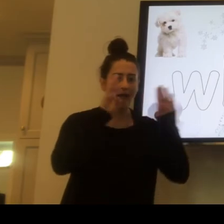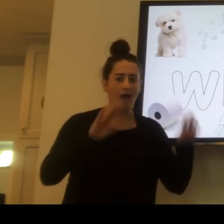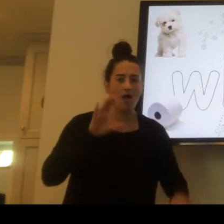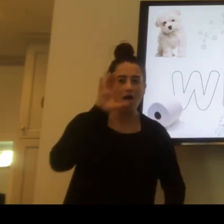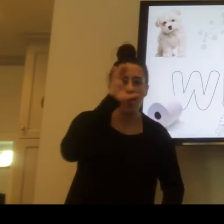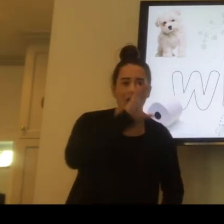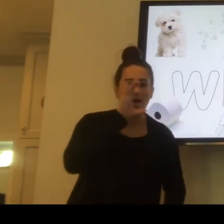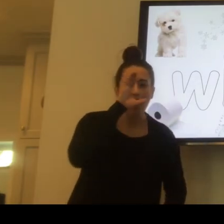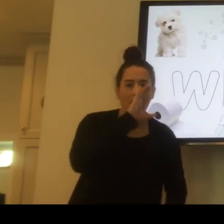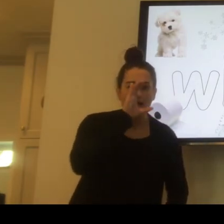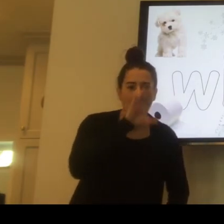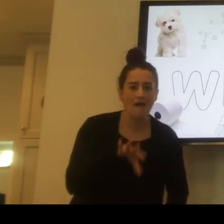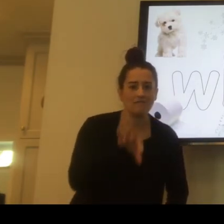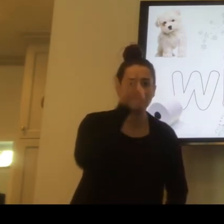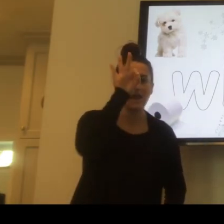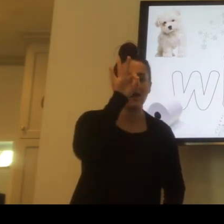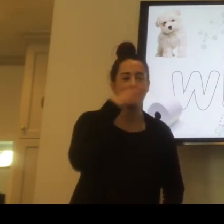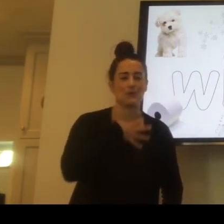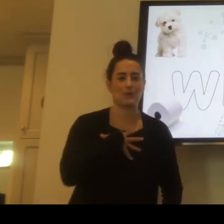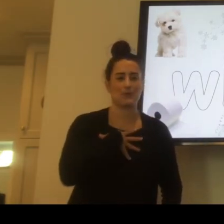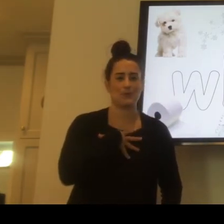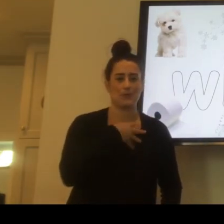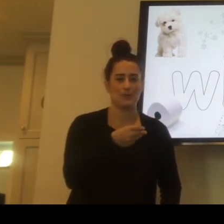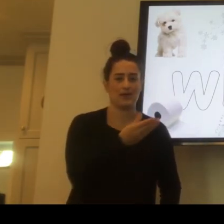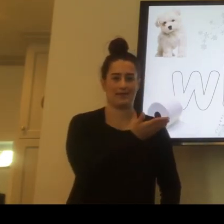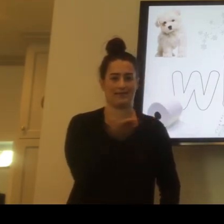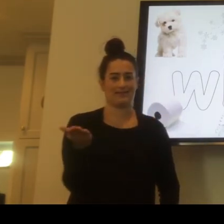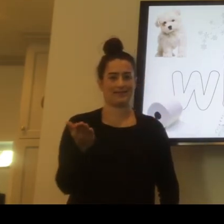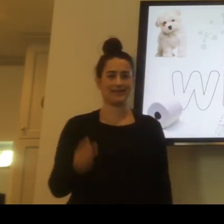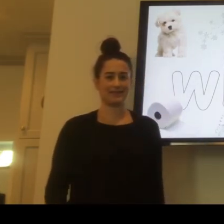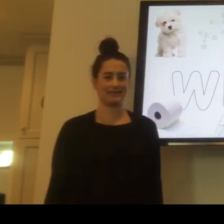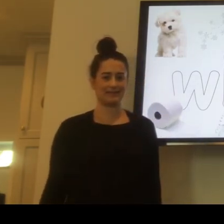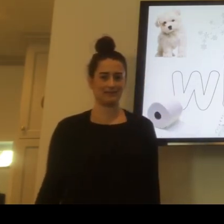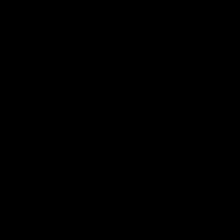In your house, go look to see what white things you can find.